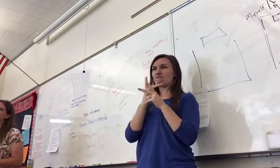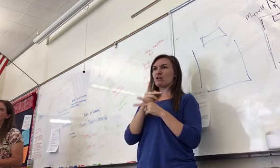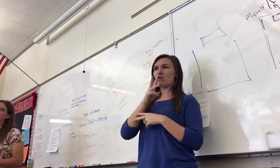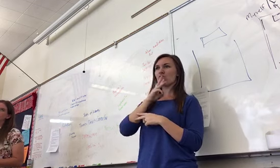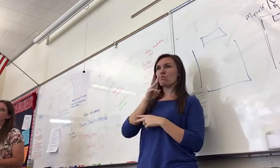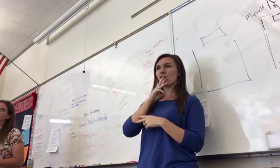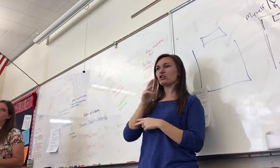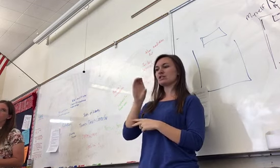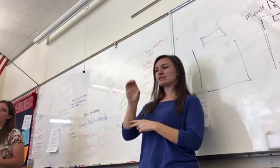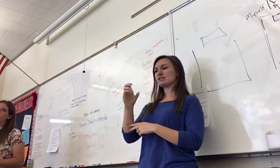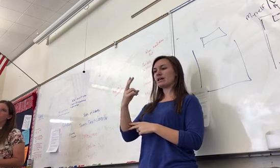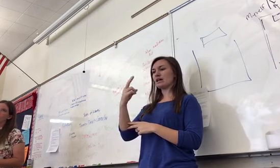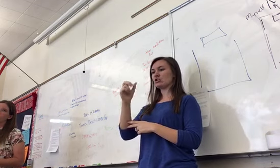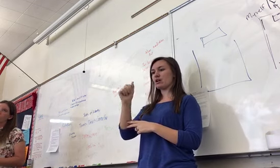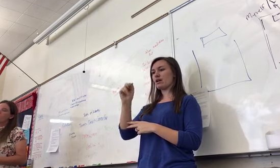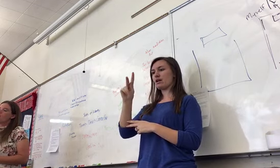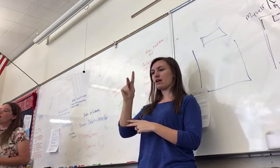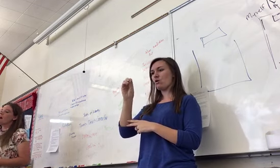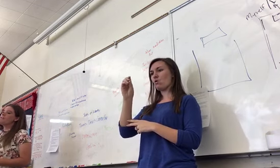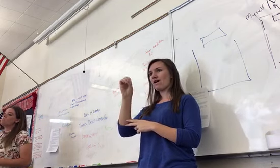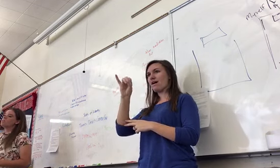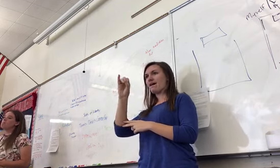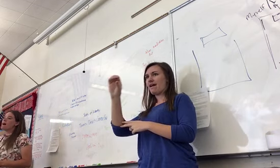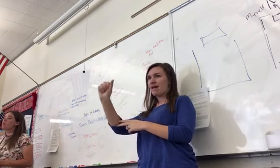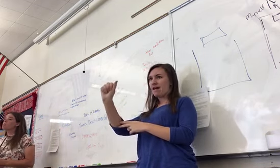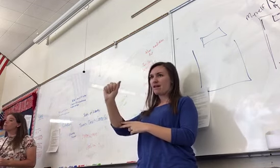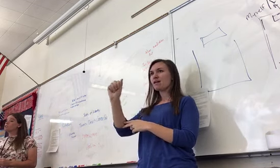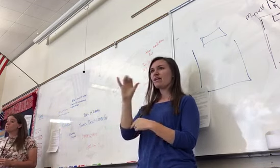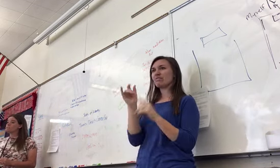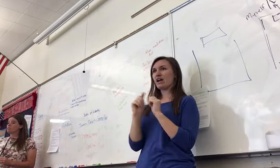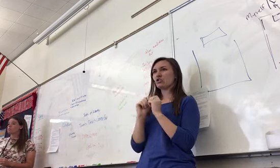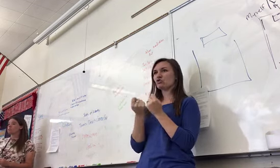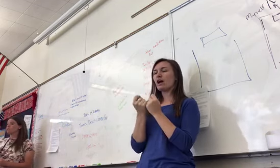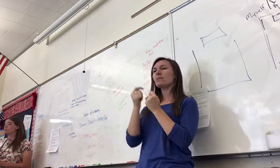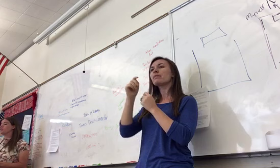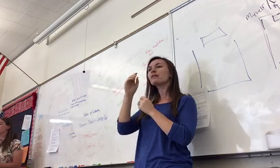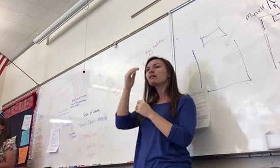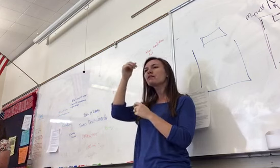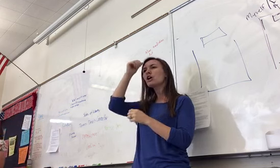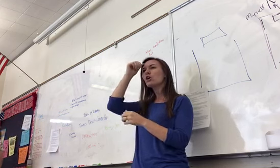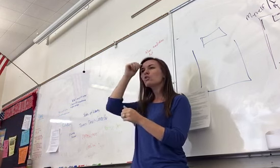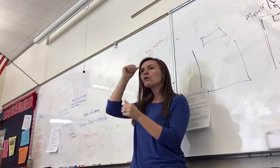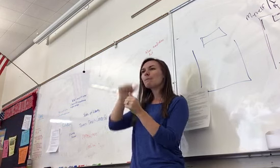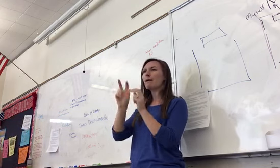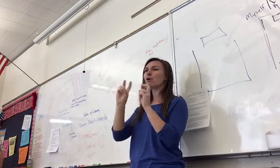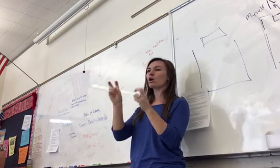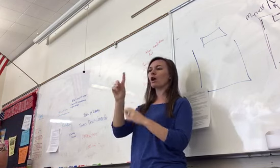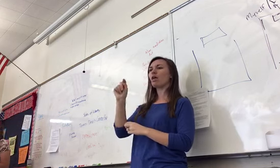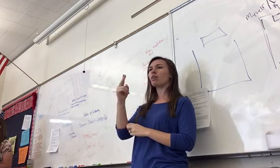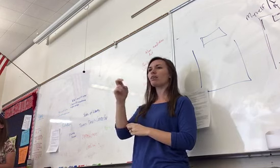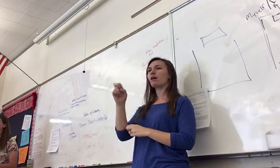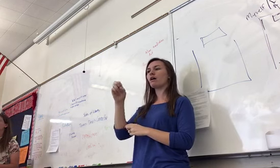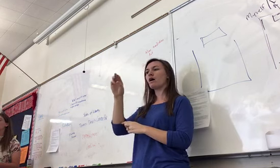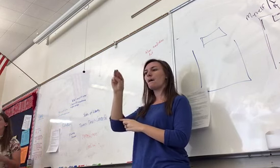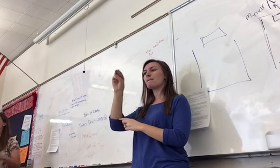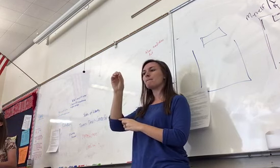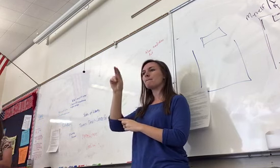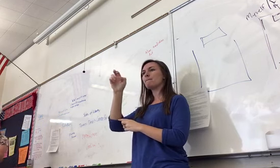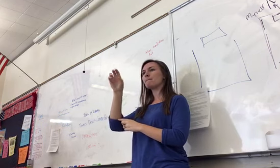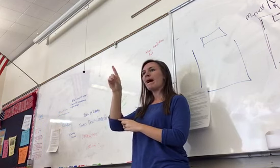C-A-H-O-K-I-A, those are the mound builders. So those are going to be the ones that are going to focus on religion, and they create the